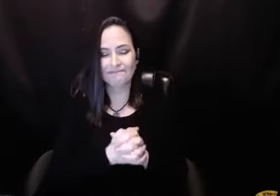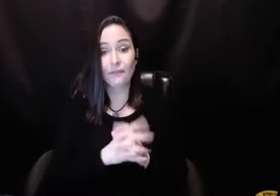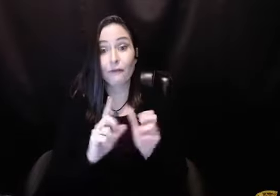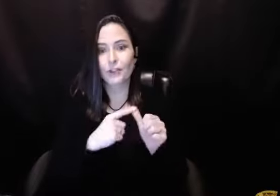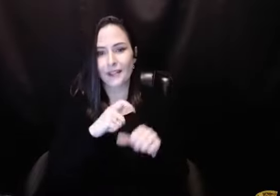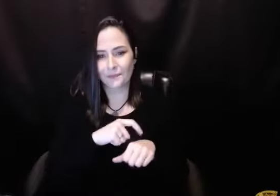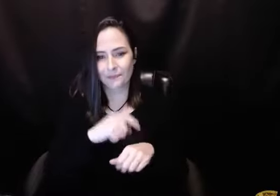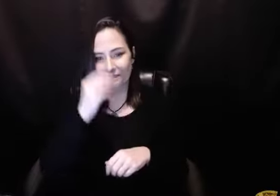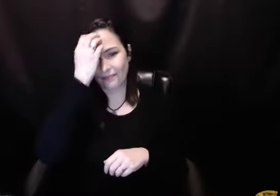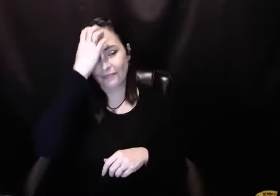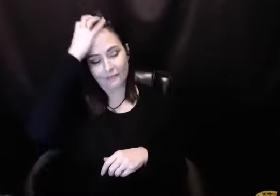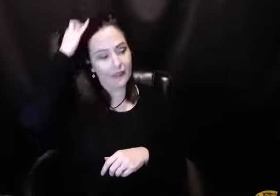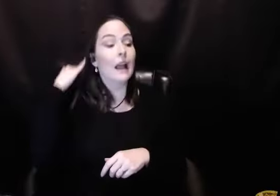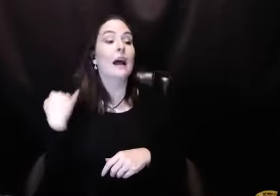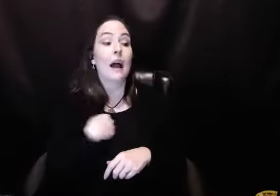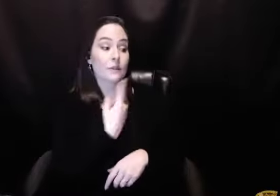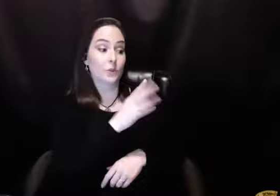he worked the steps at first go around.